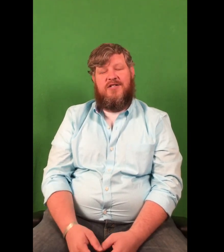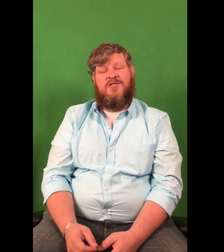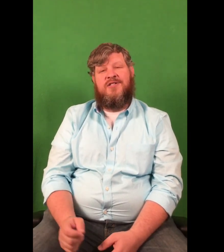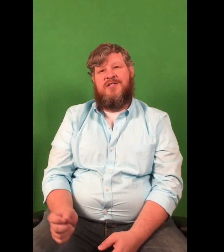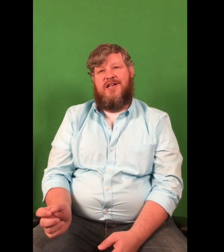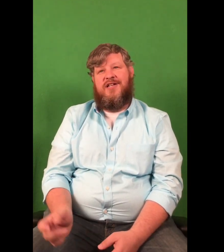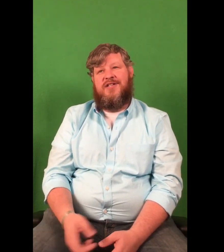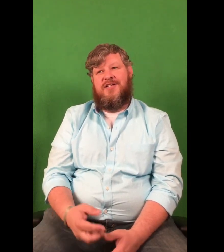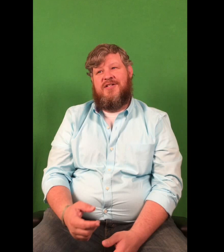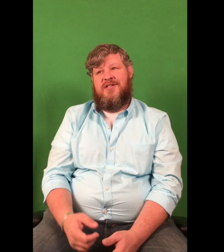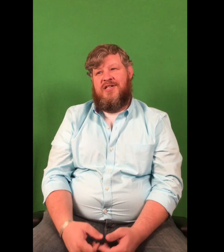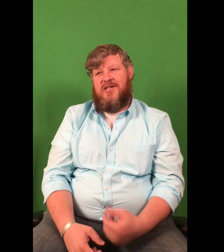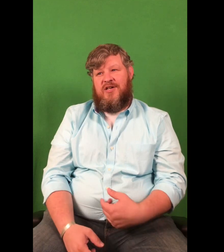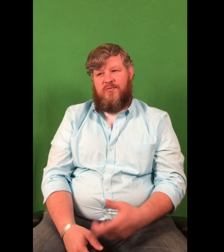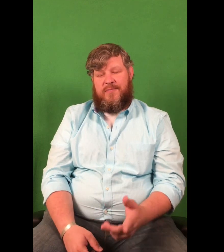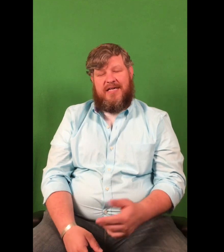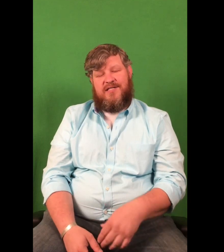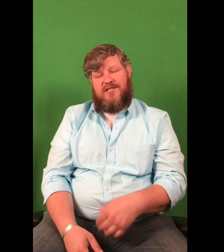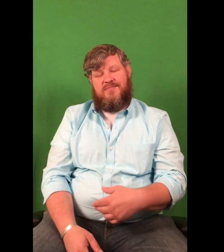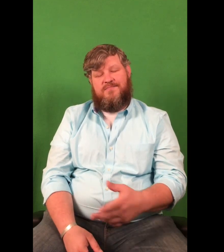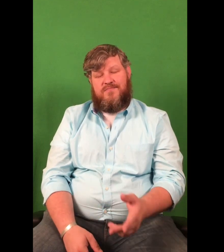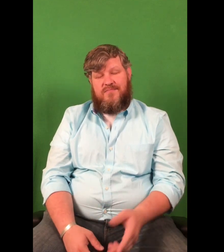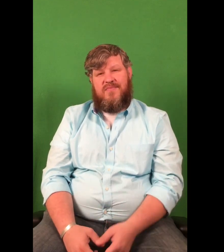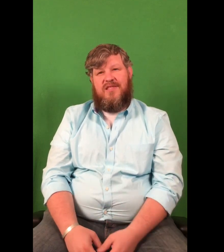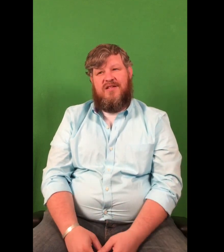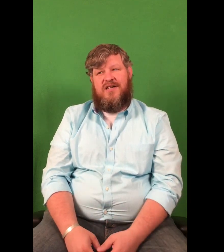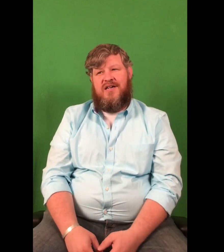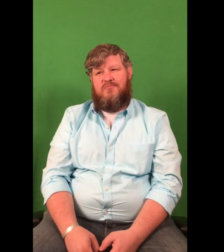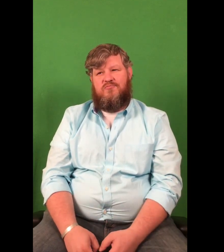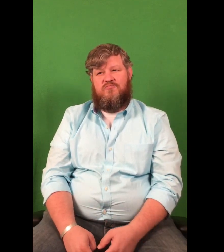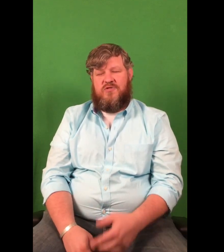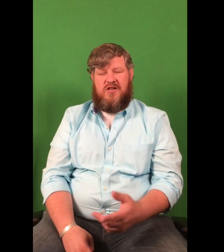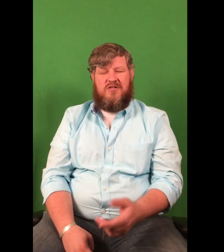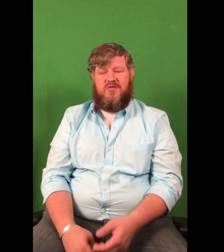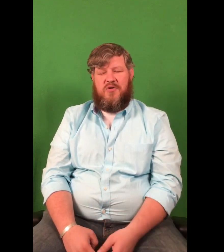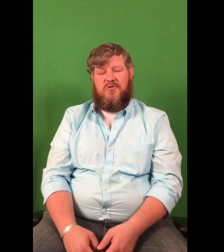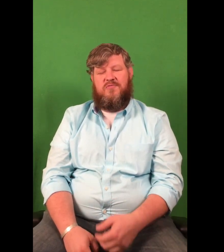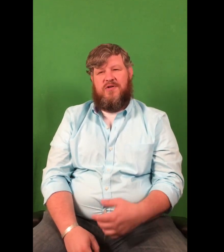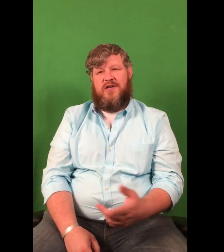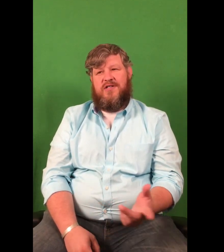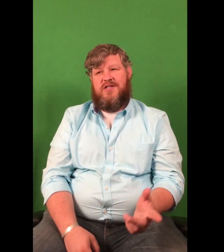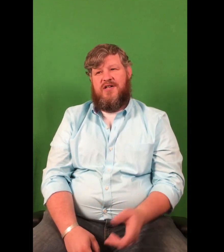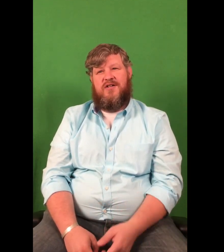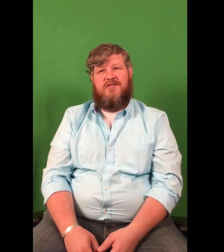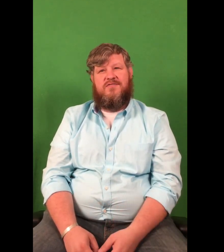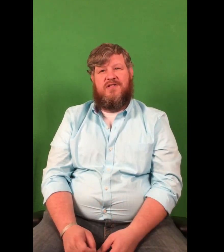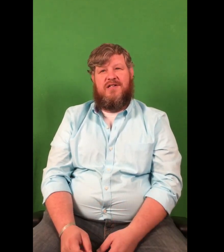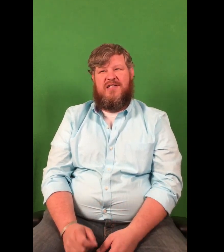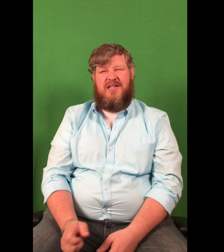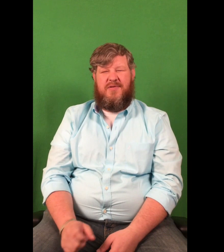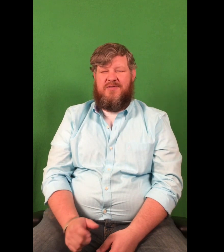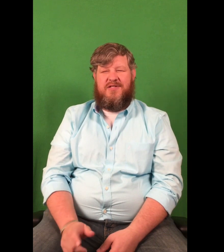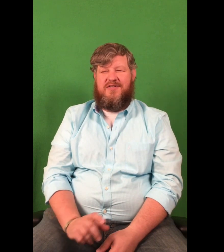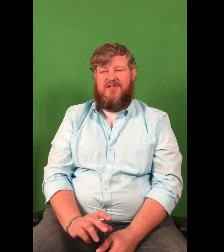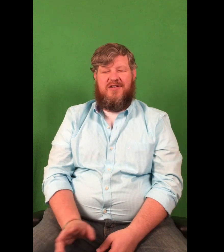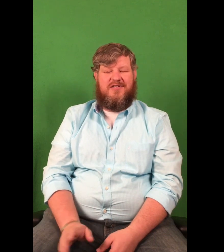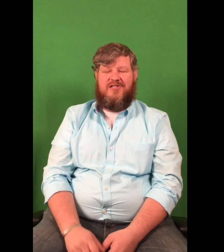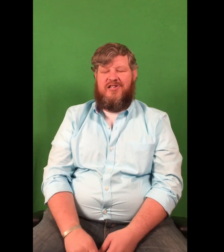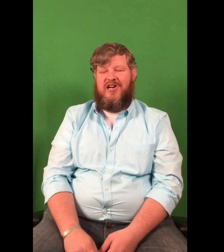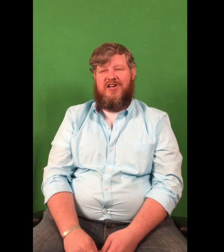hydrant. And then we passed them, saw a smoke and went around the curve. And I remember turning all the air